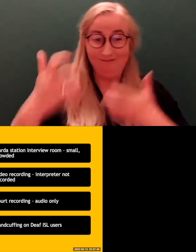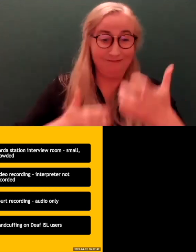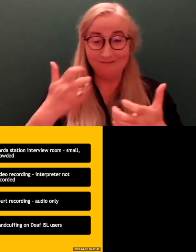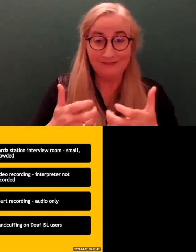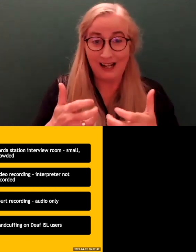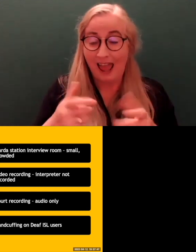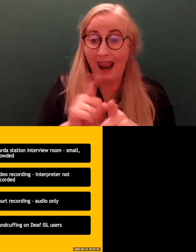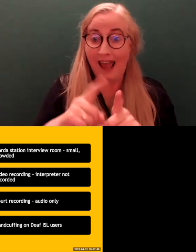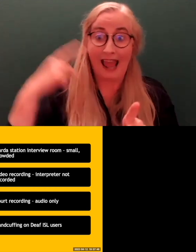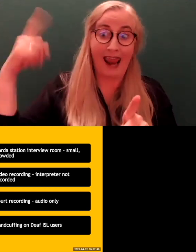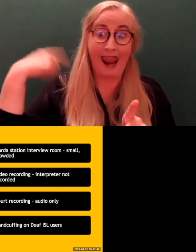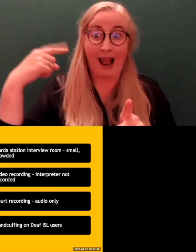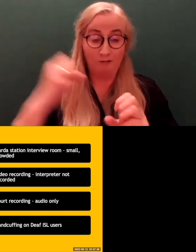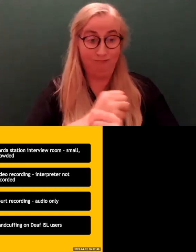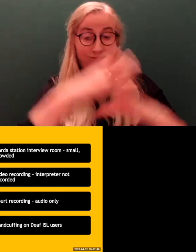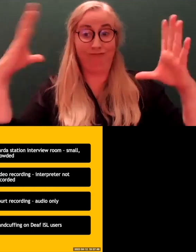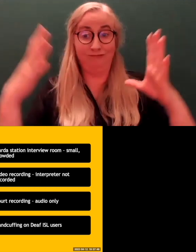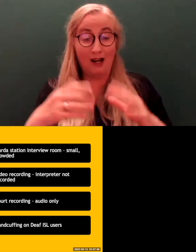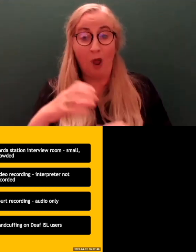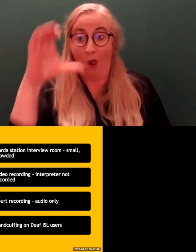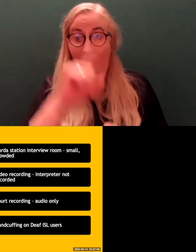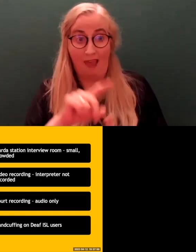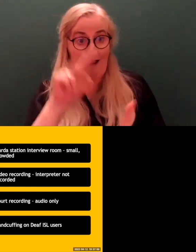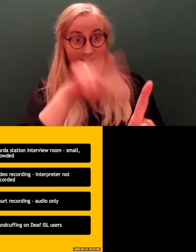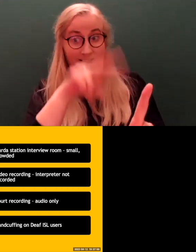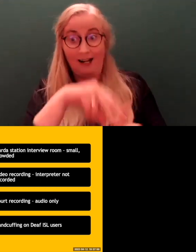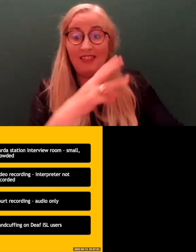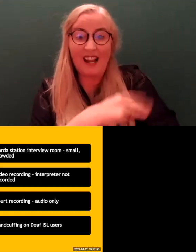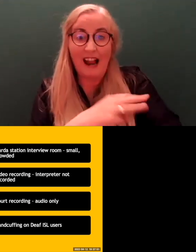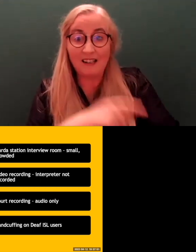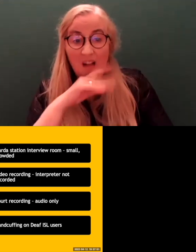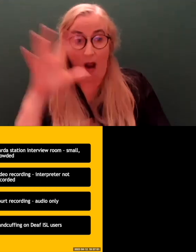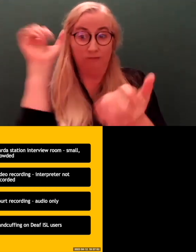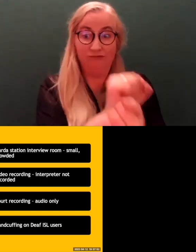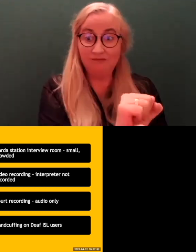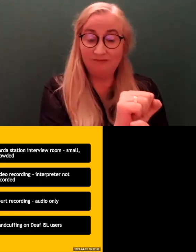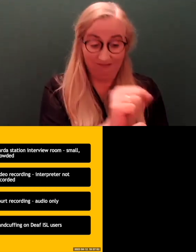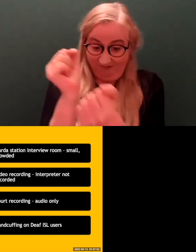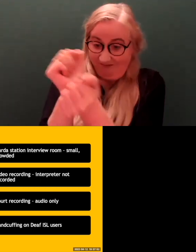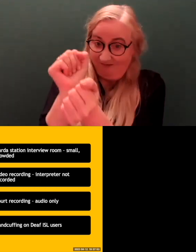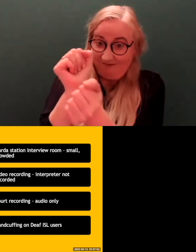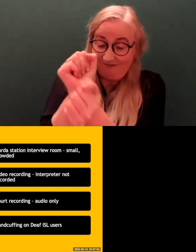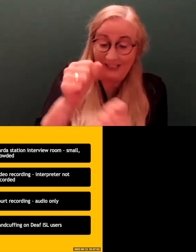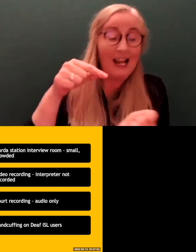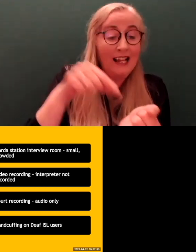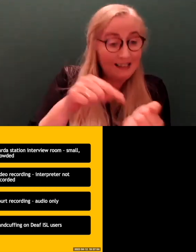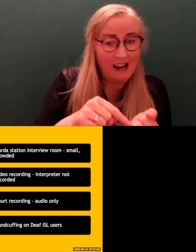in their ISL. That may seem aggressive to a guard who then decides to handcuff. And that can be incredibly demeaning for a deaf person.